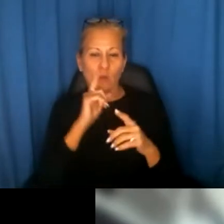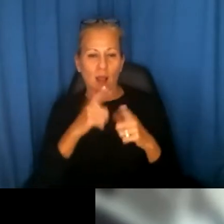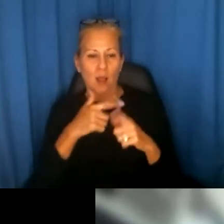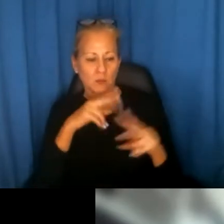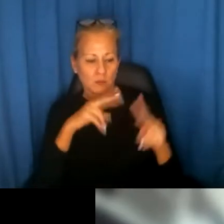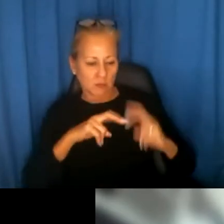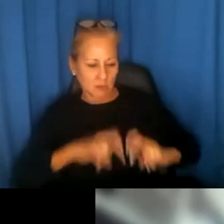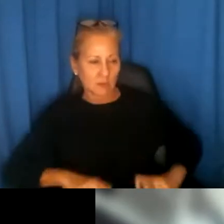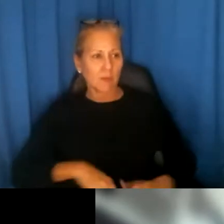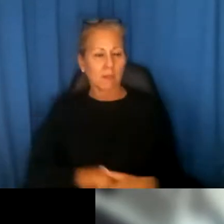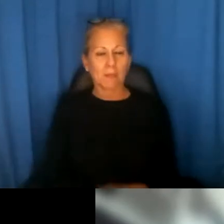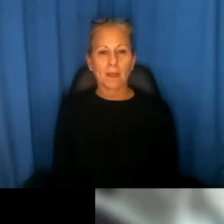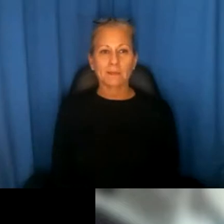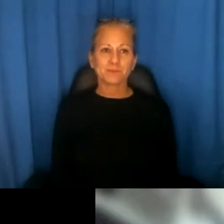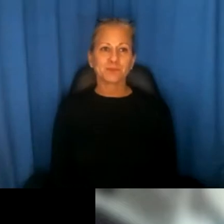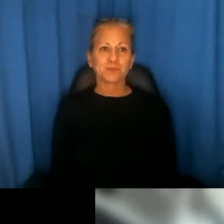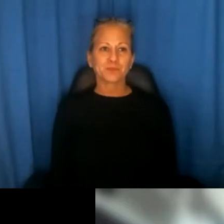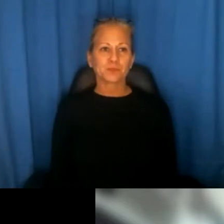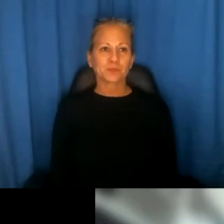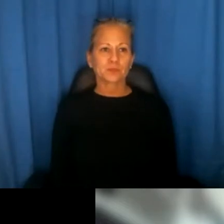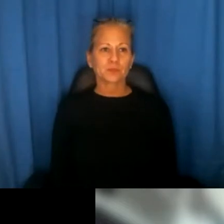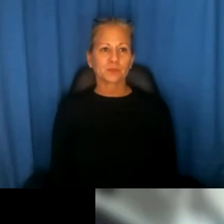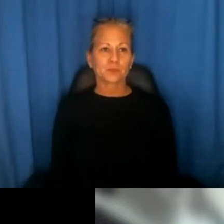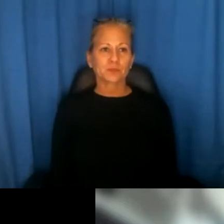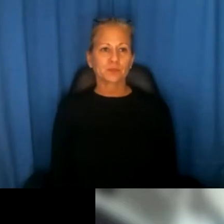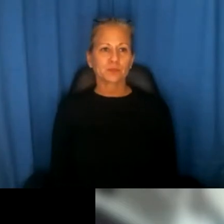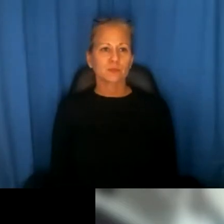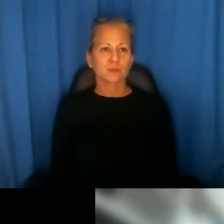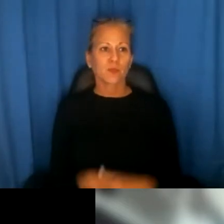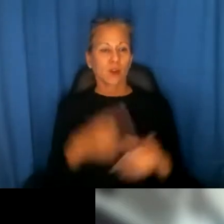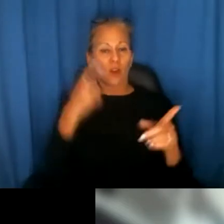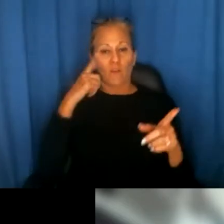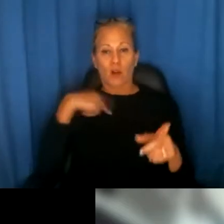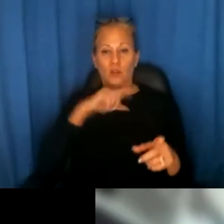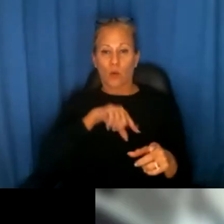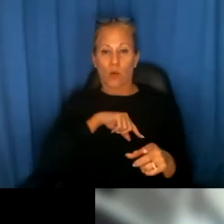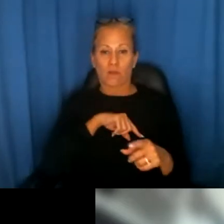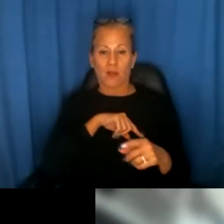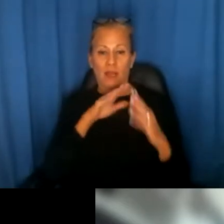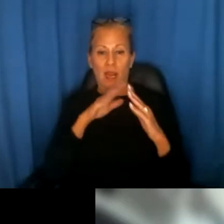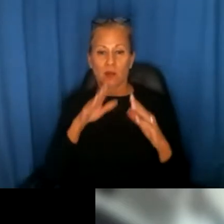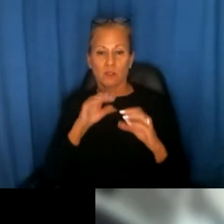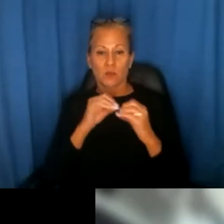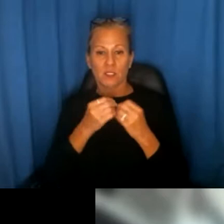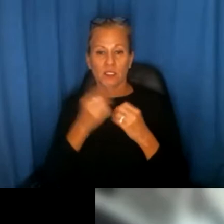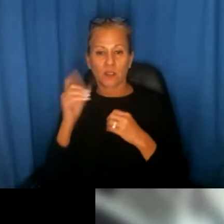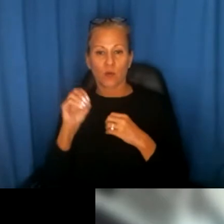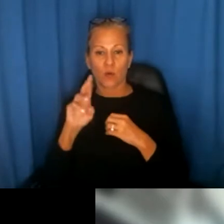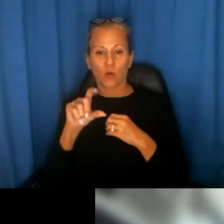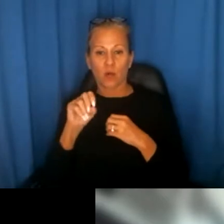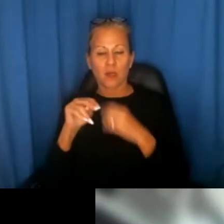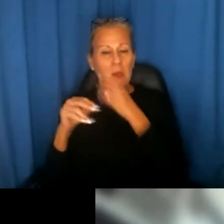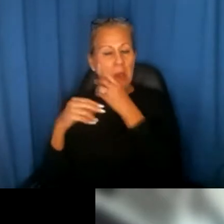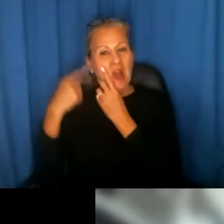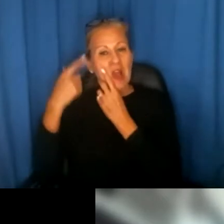analysis, I think. Yeah. And for us as a qualified fair housing organization out in Oregon, I think we see the same thing. think anecdotally,